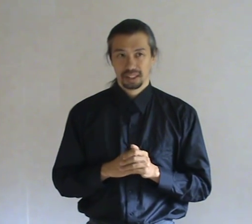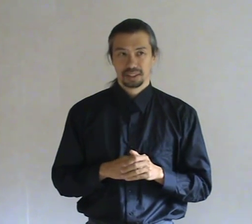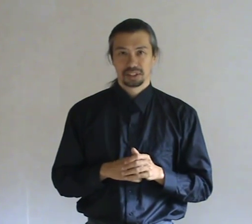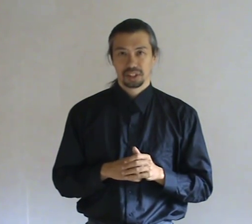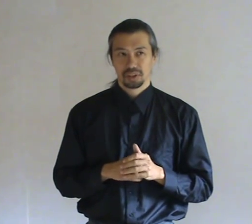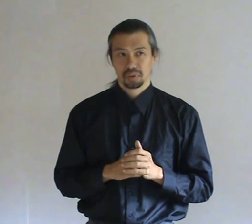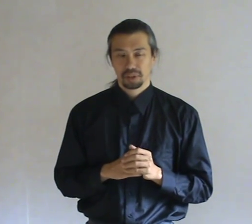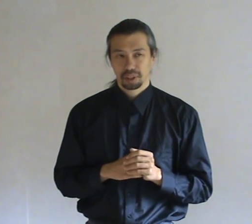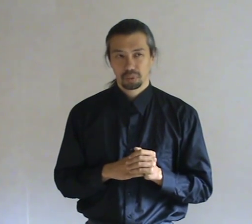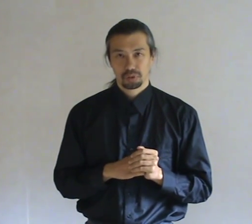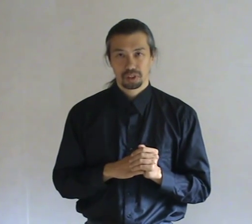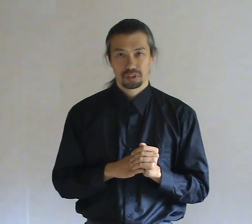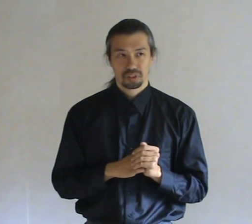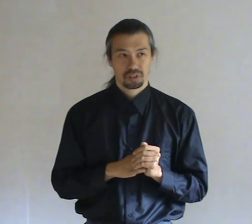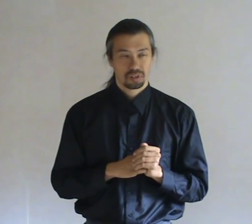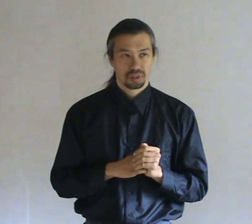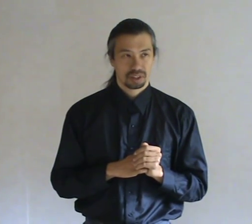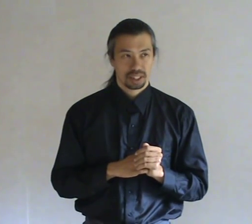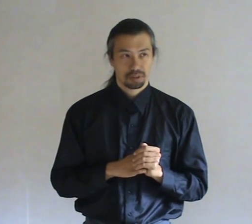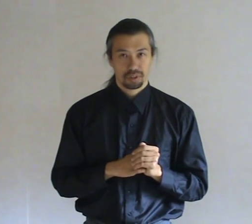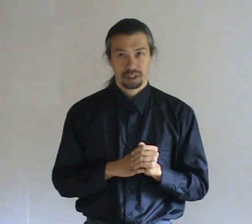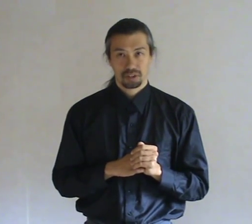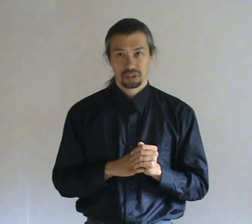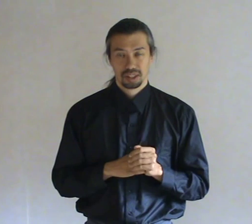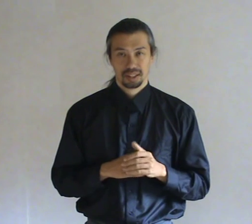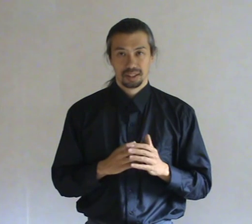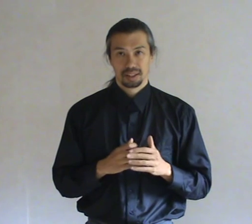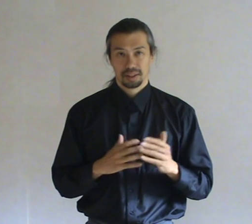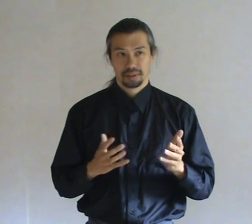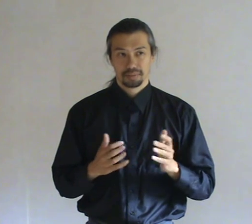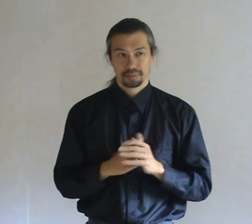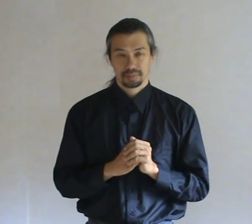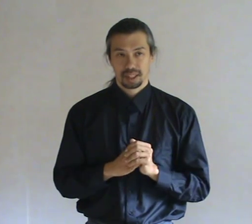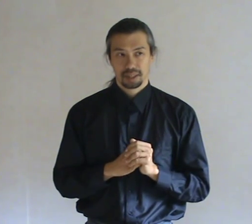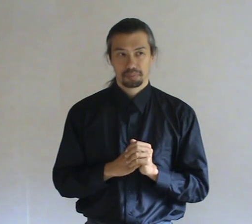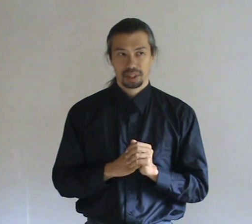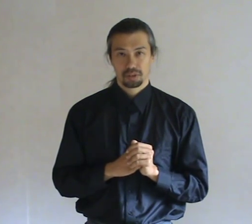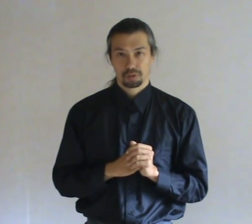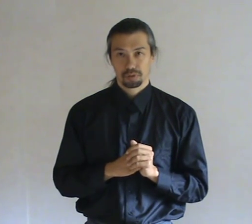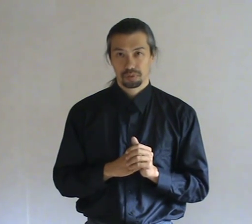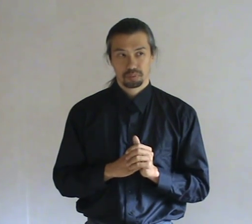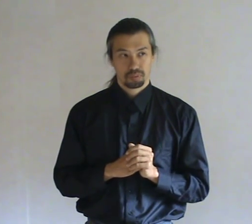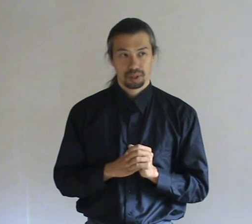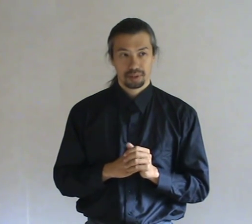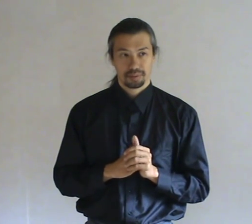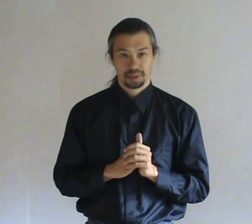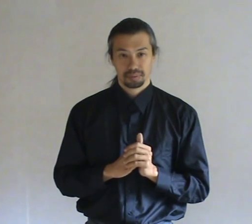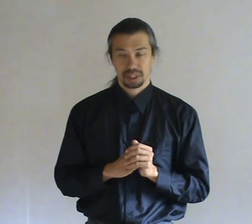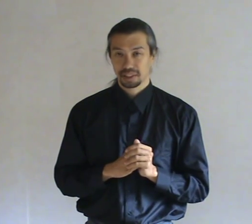So if I would for instance sacrifice a piece of chicken.